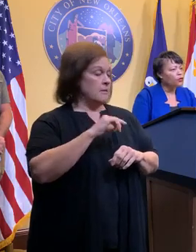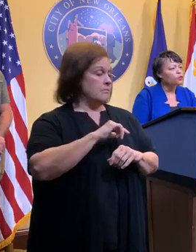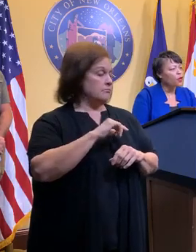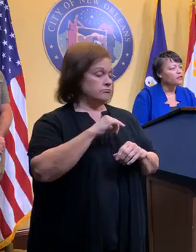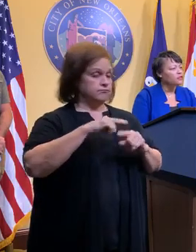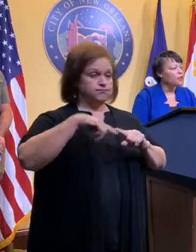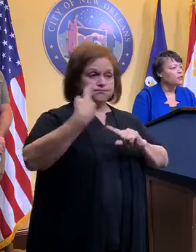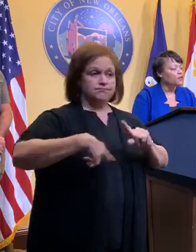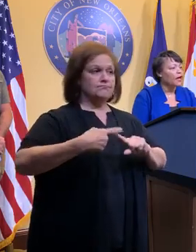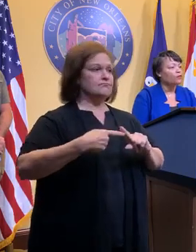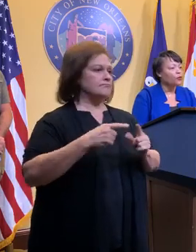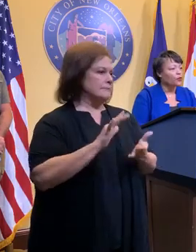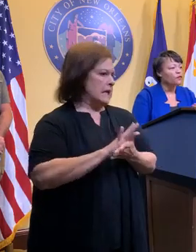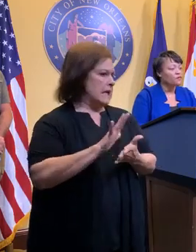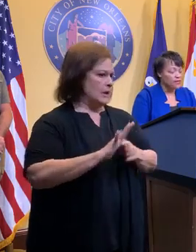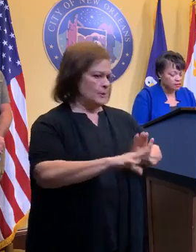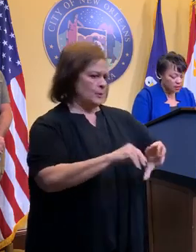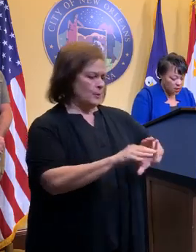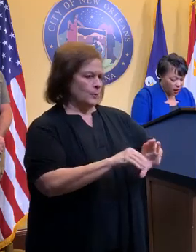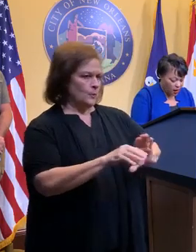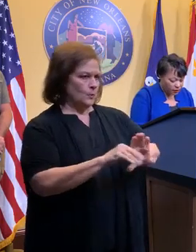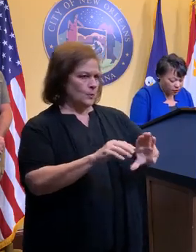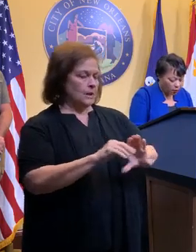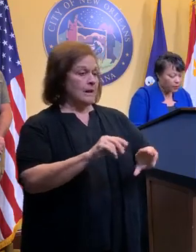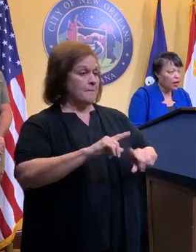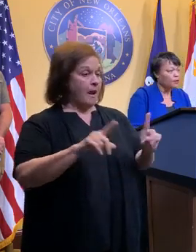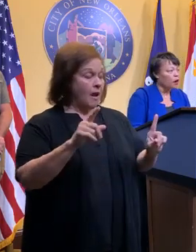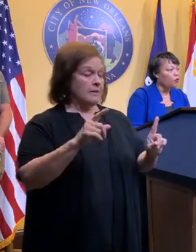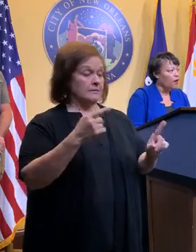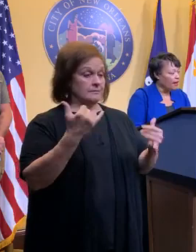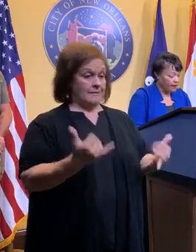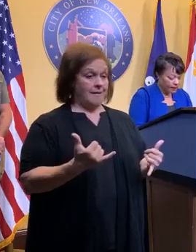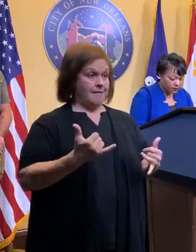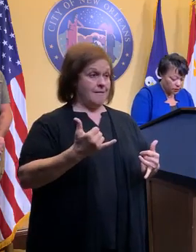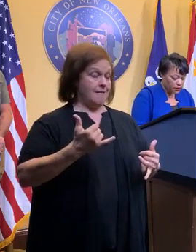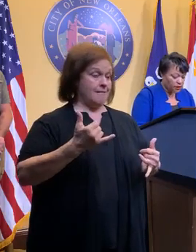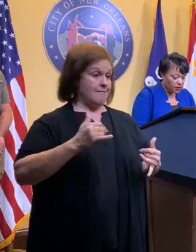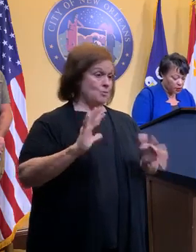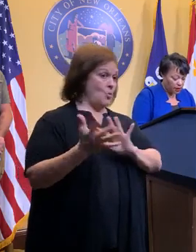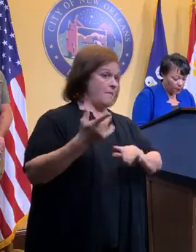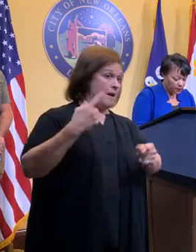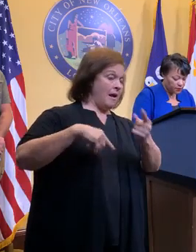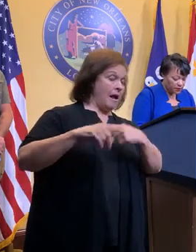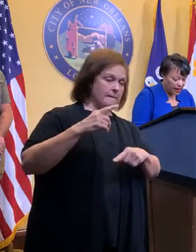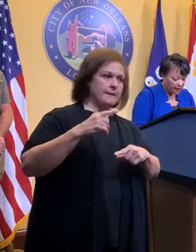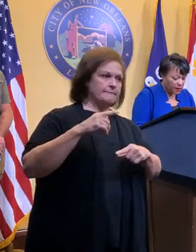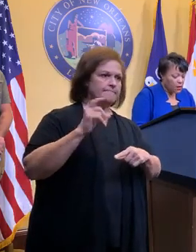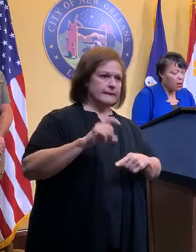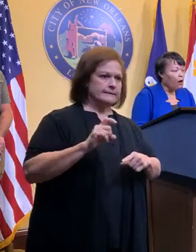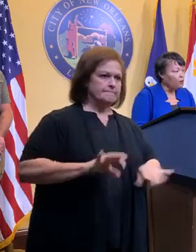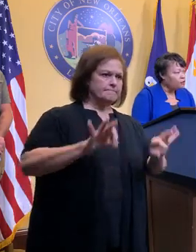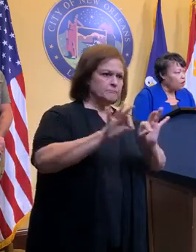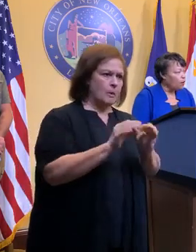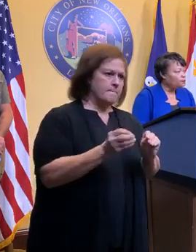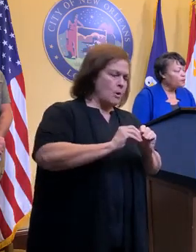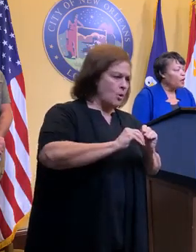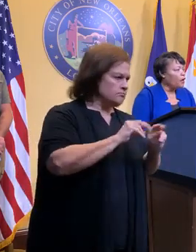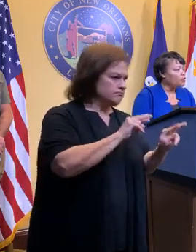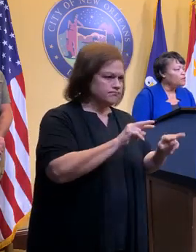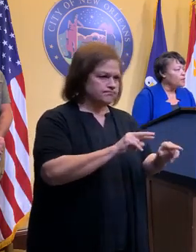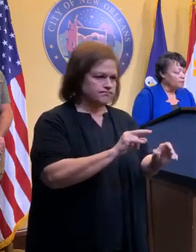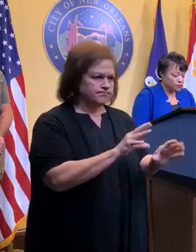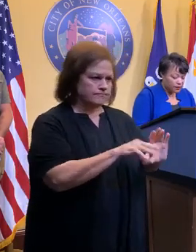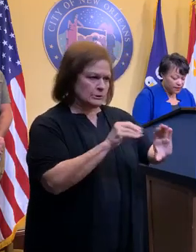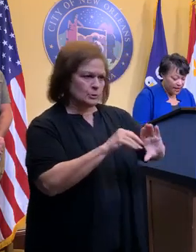But of course, wanting to double down when we're in the midst of a storm coming our way. And so we need you to help us with that. Also,